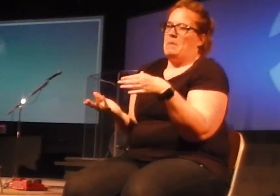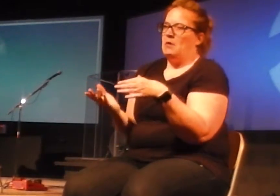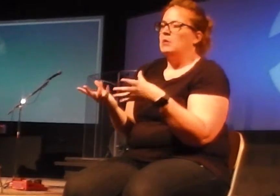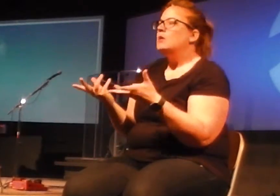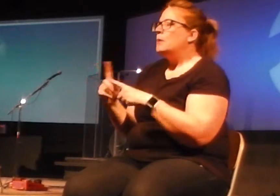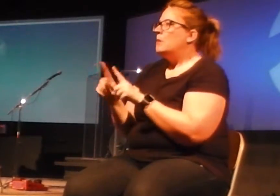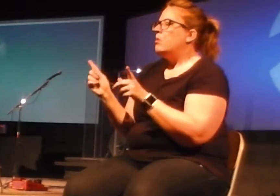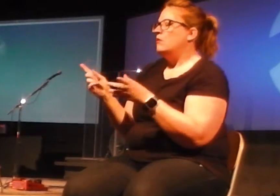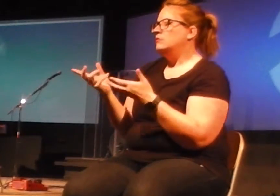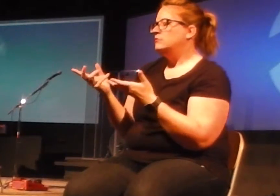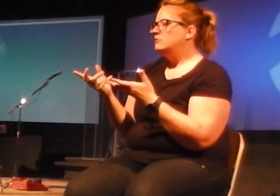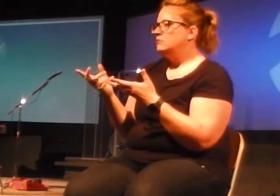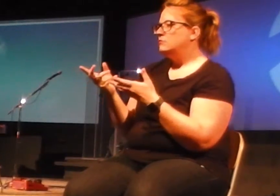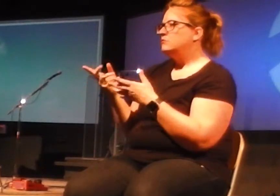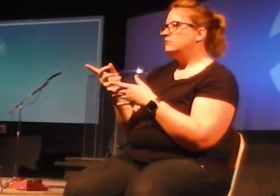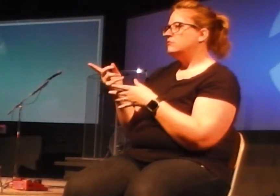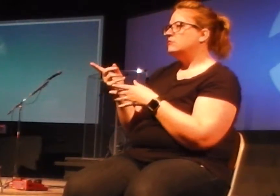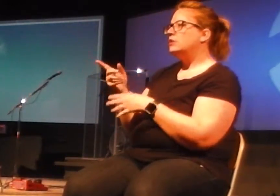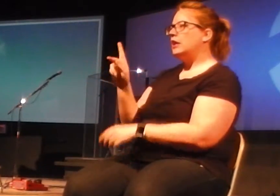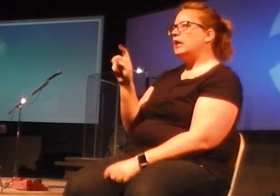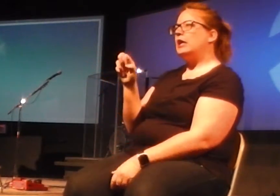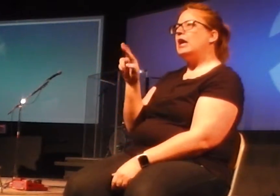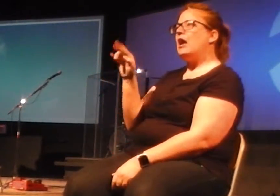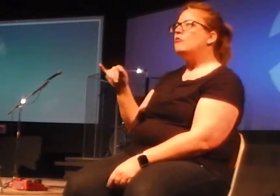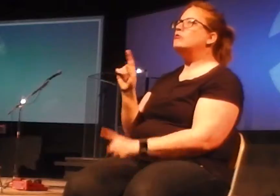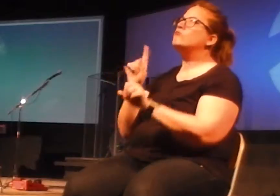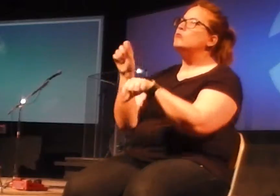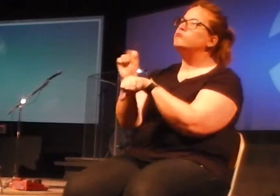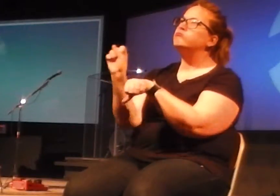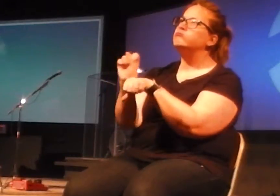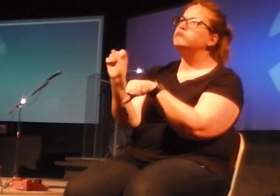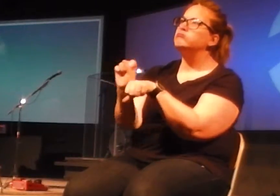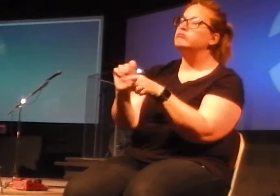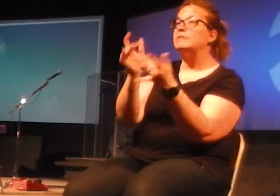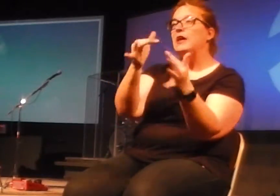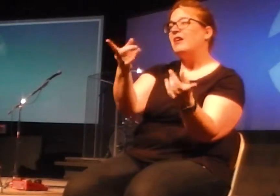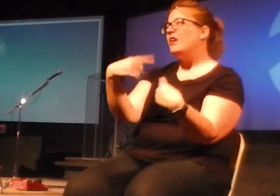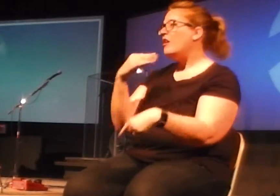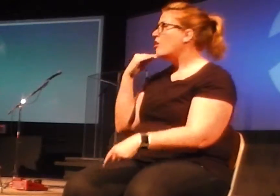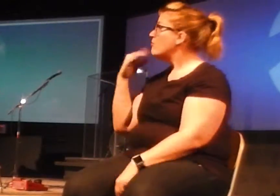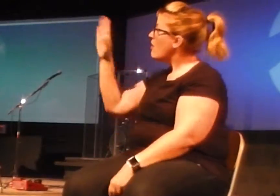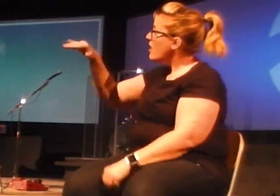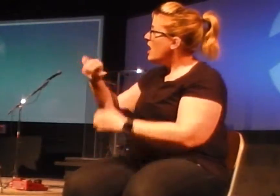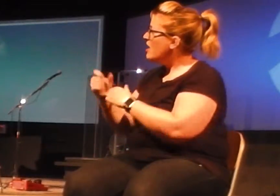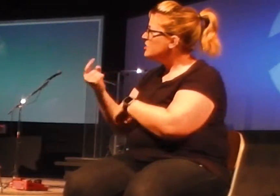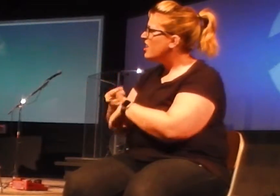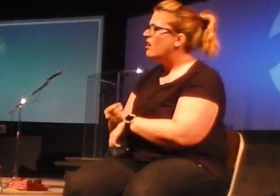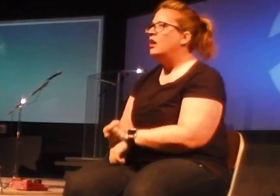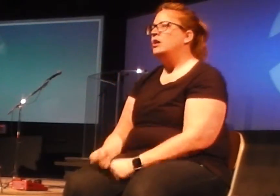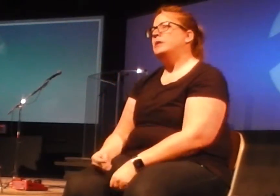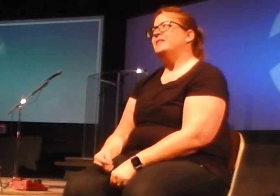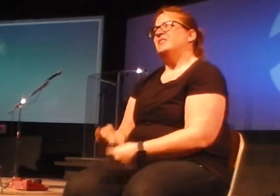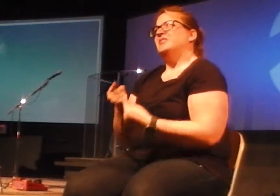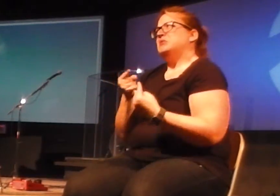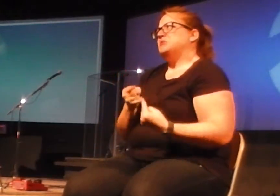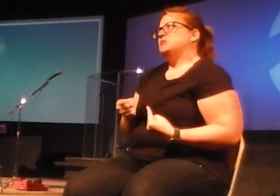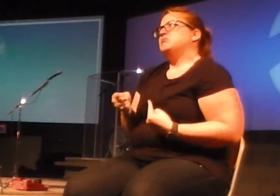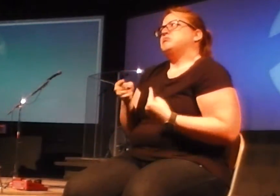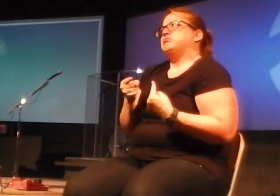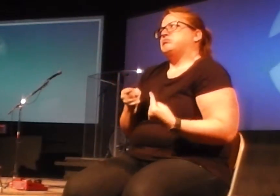home a couple weeks ago from her day, and I asked her, said, how was your day? And she said, it was a really tough day today. And I said,